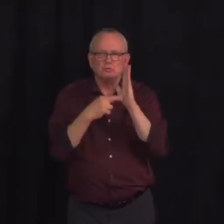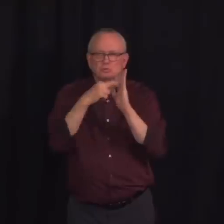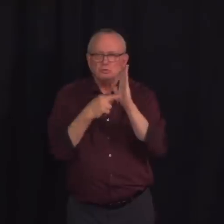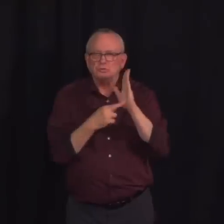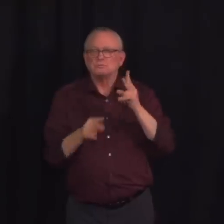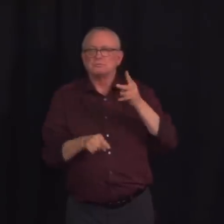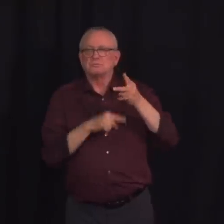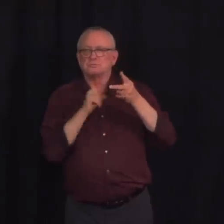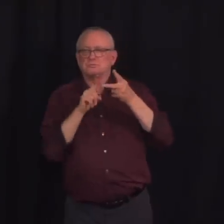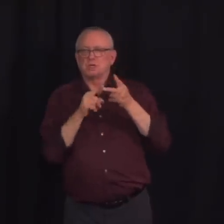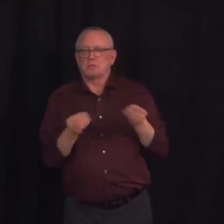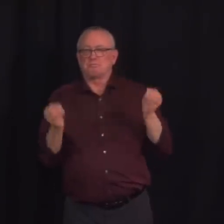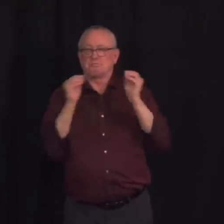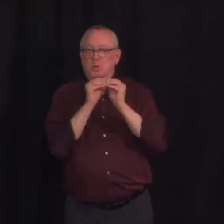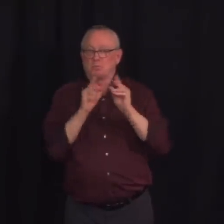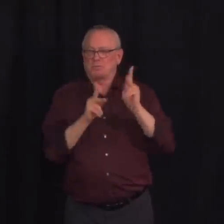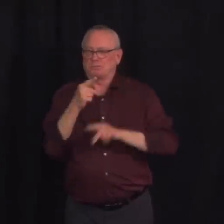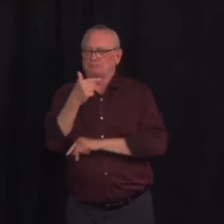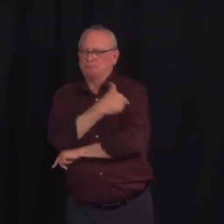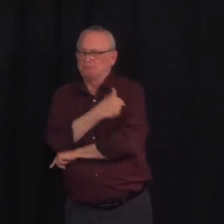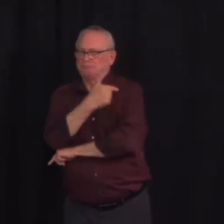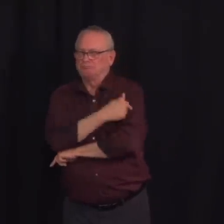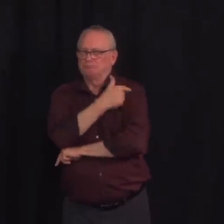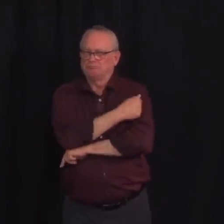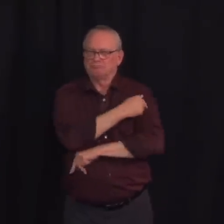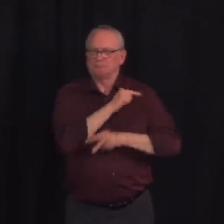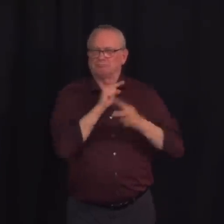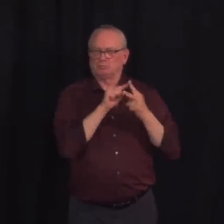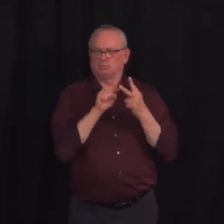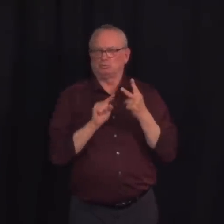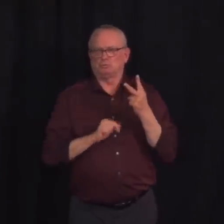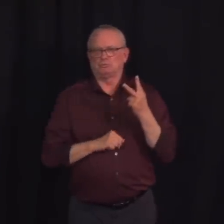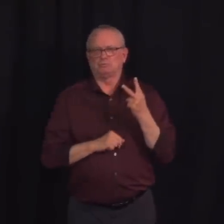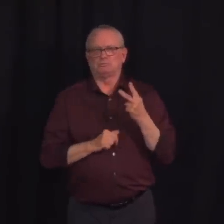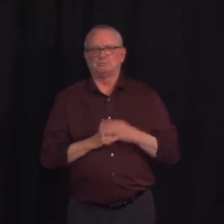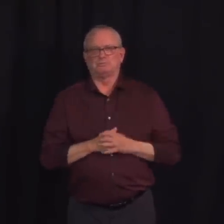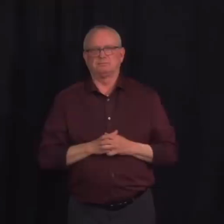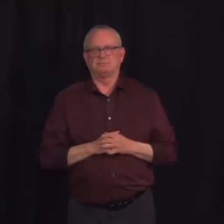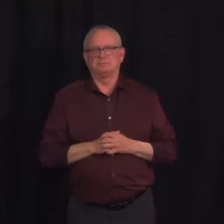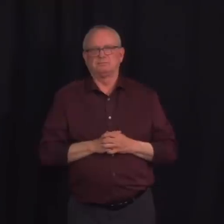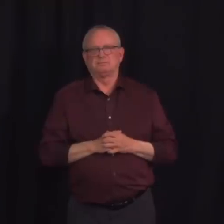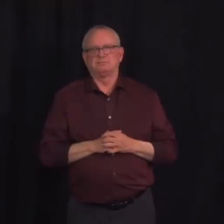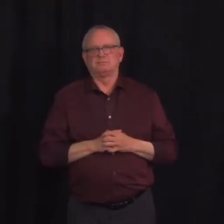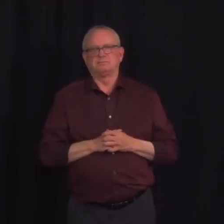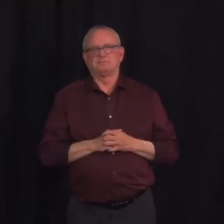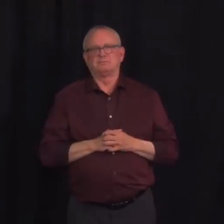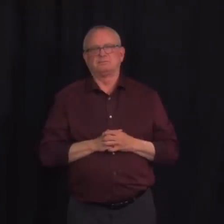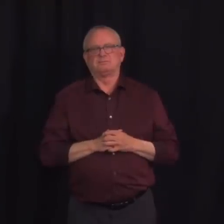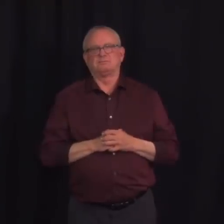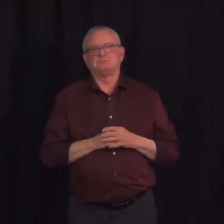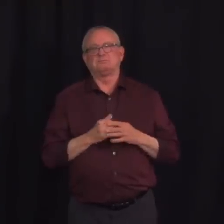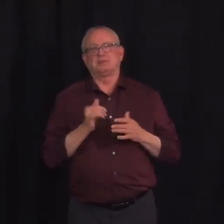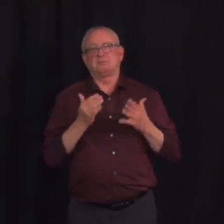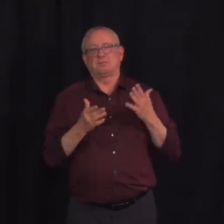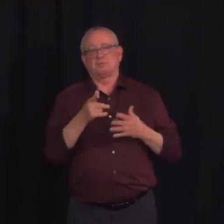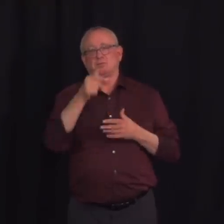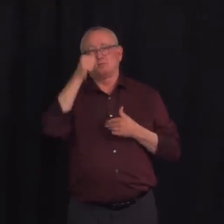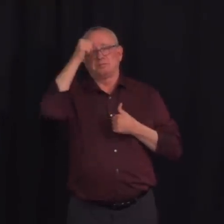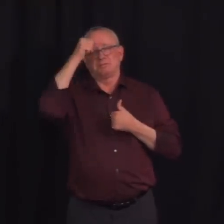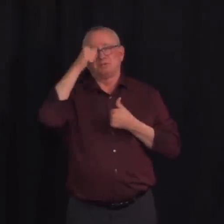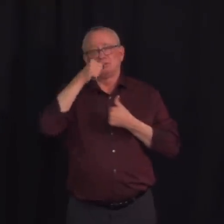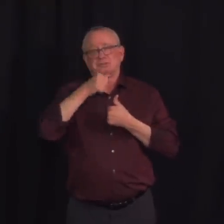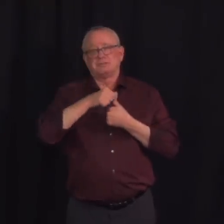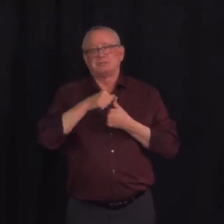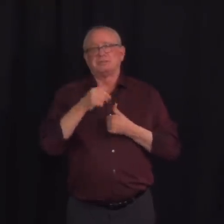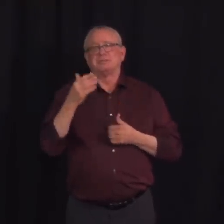of vaccines coming in. And so you may recall our decline in cases and hospitalizations when